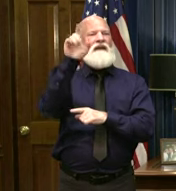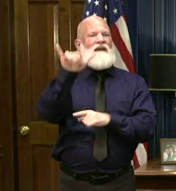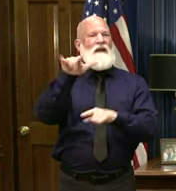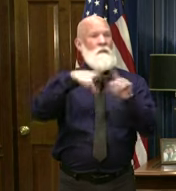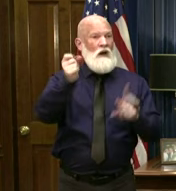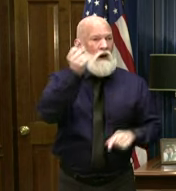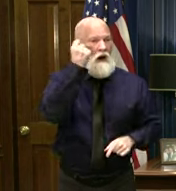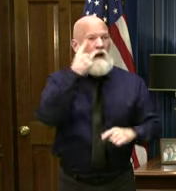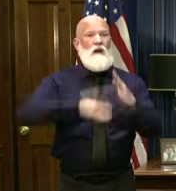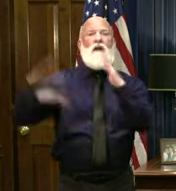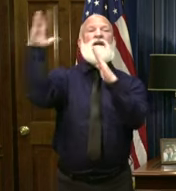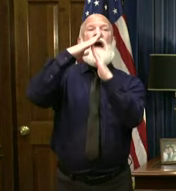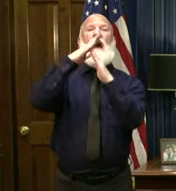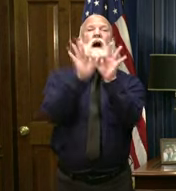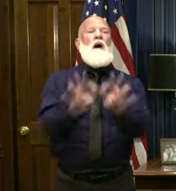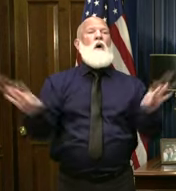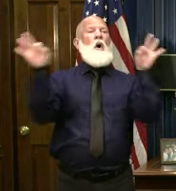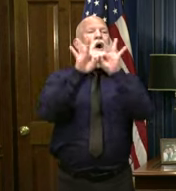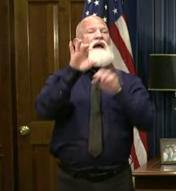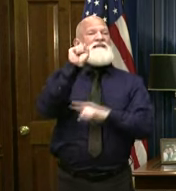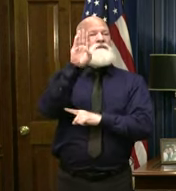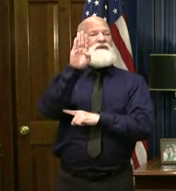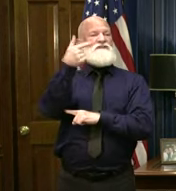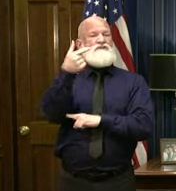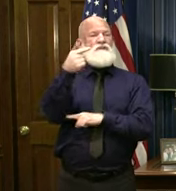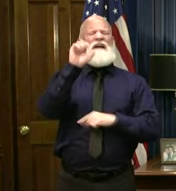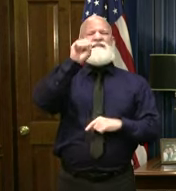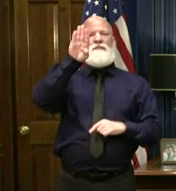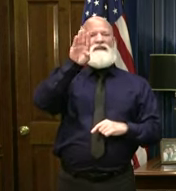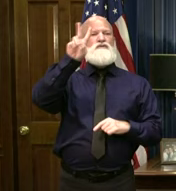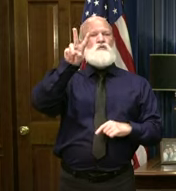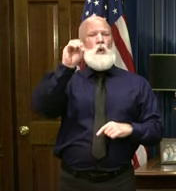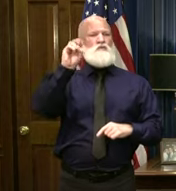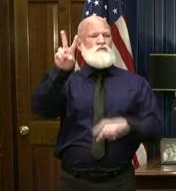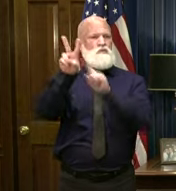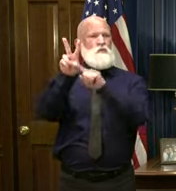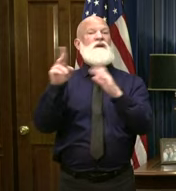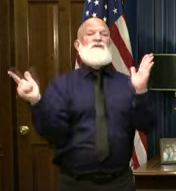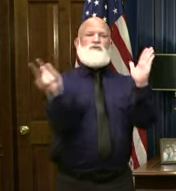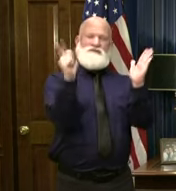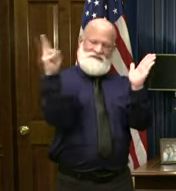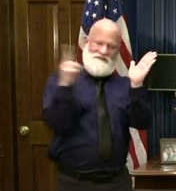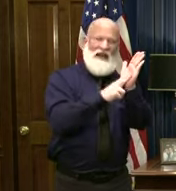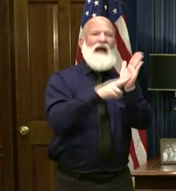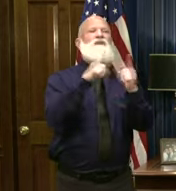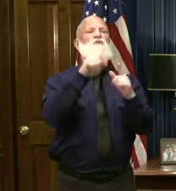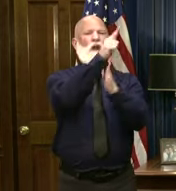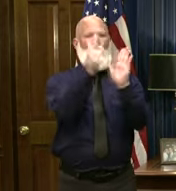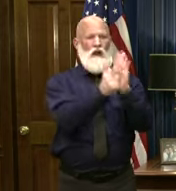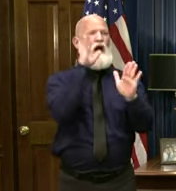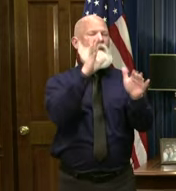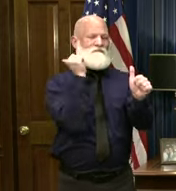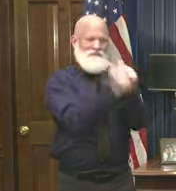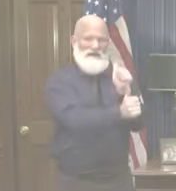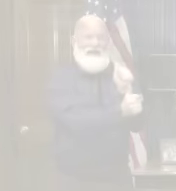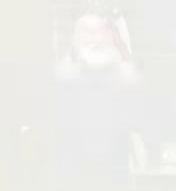With Senate Bill 202, Georgia will take another step toward ensuring our elections are secure, accessible, and